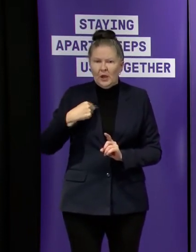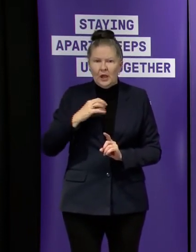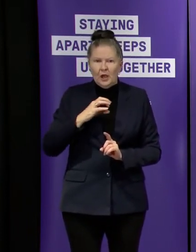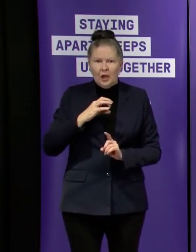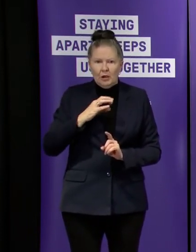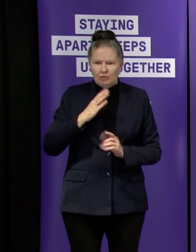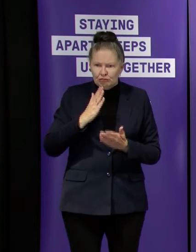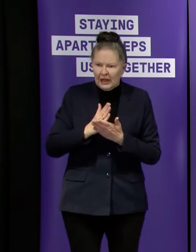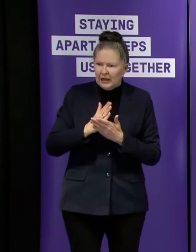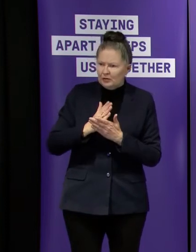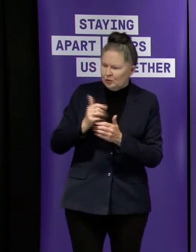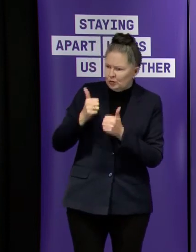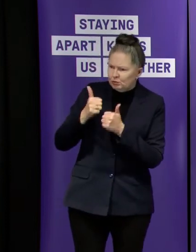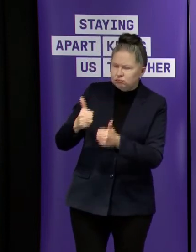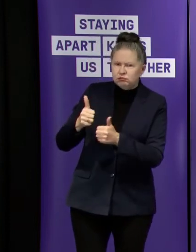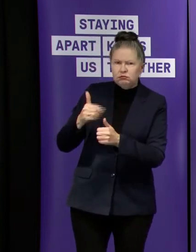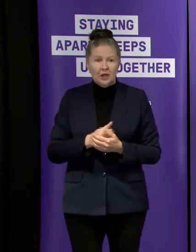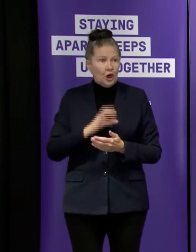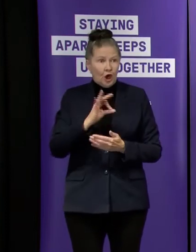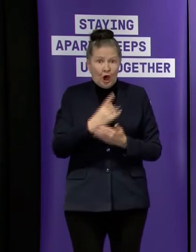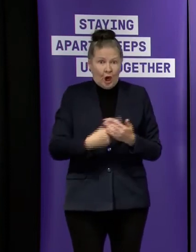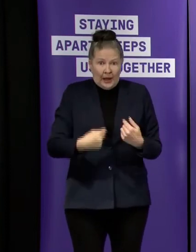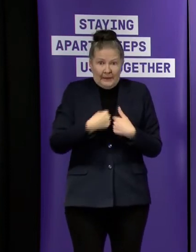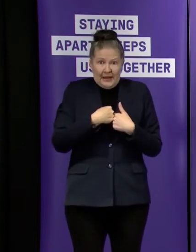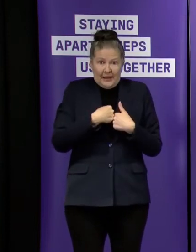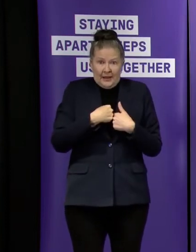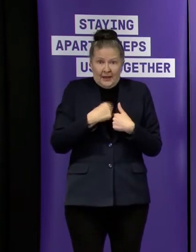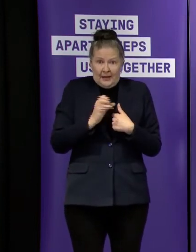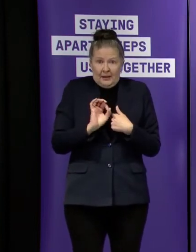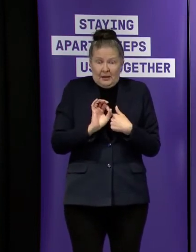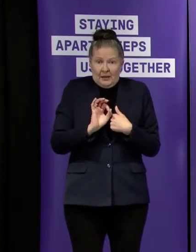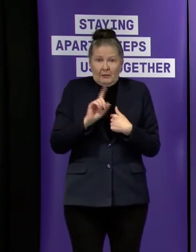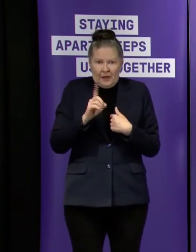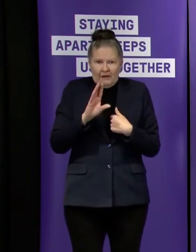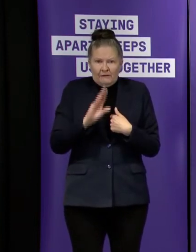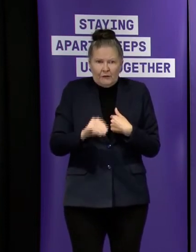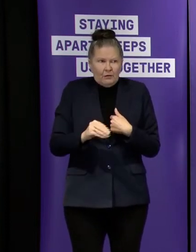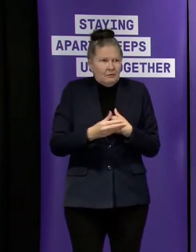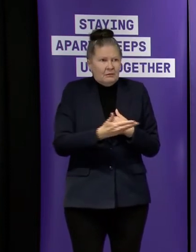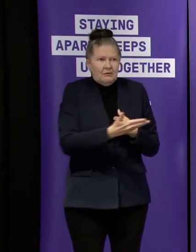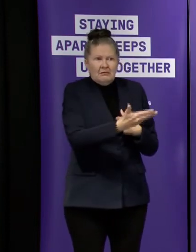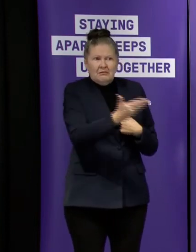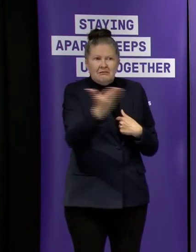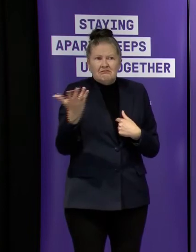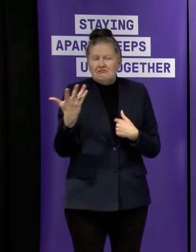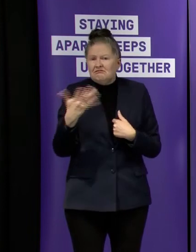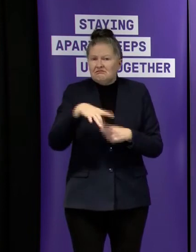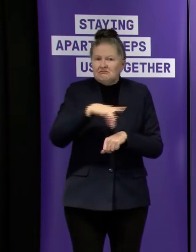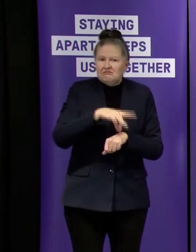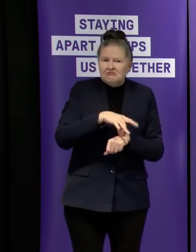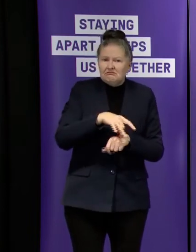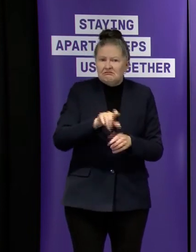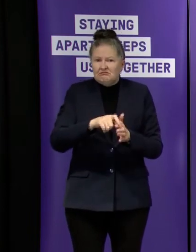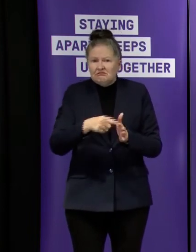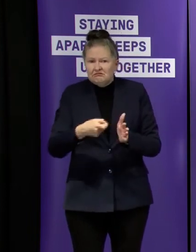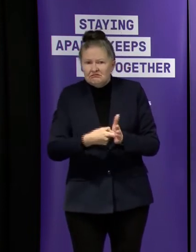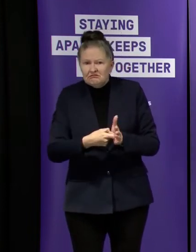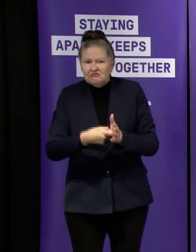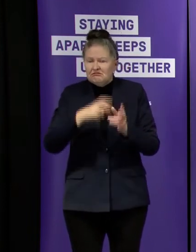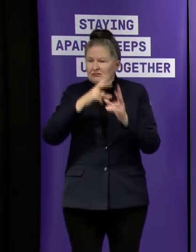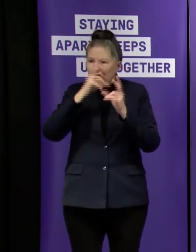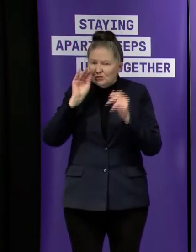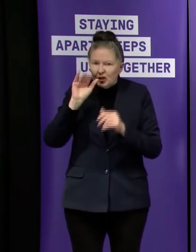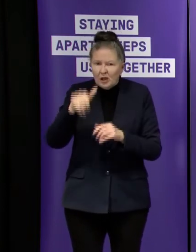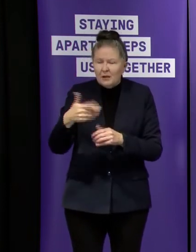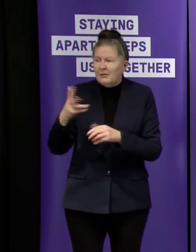absolutely value the work they're doing standee but from from all of those in our in our health department people from victoria